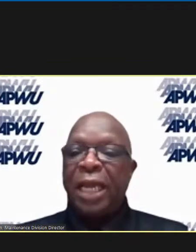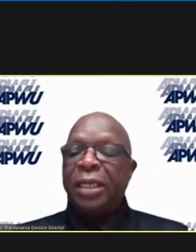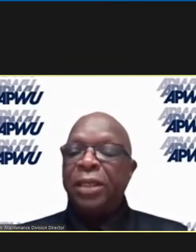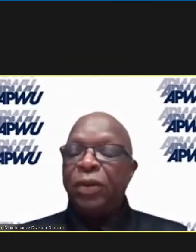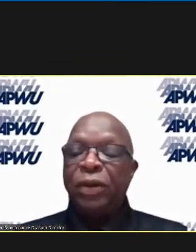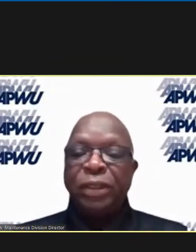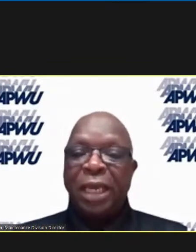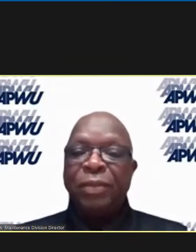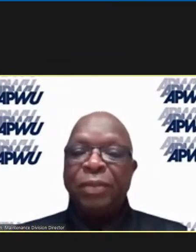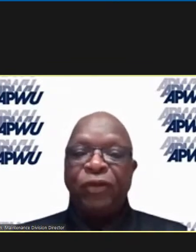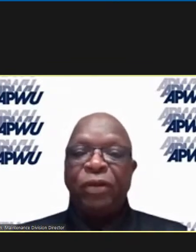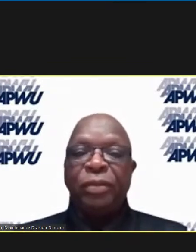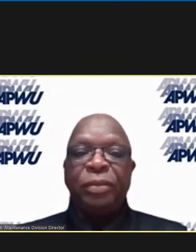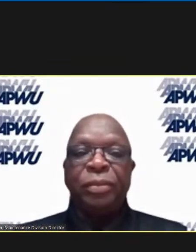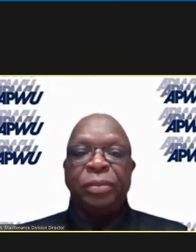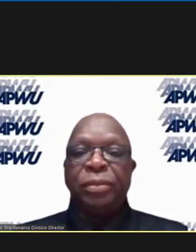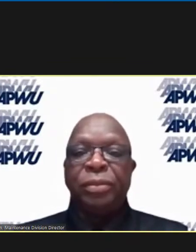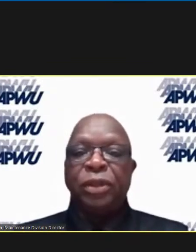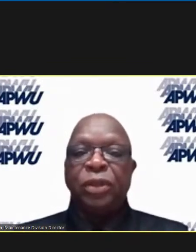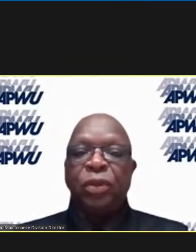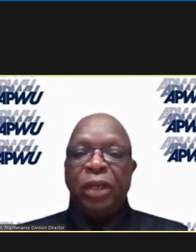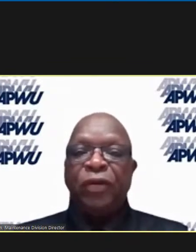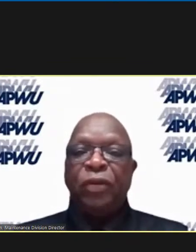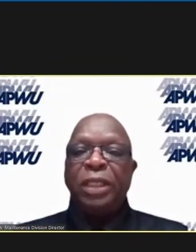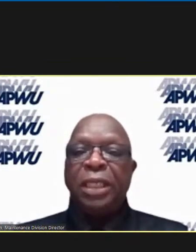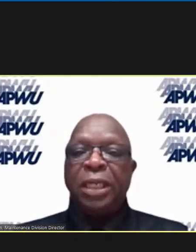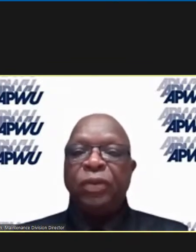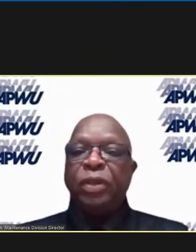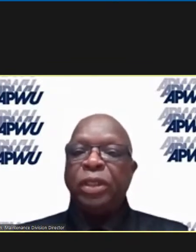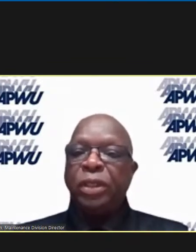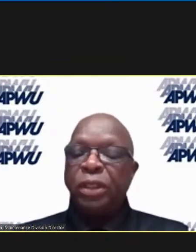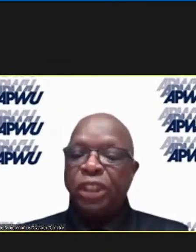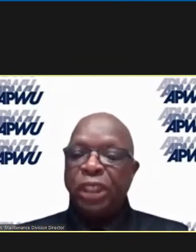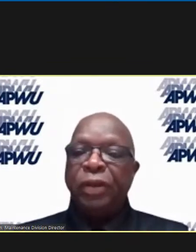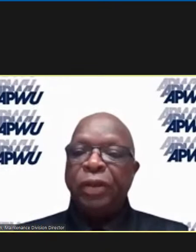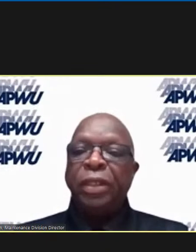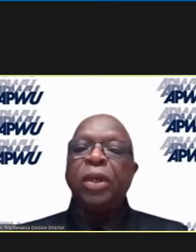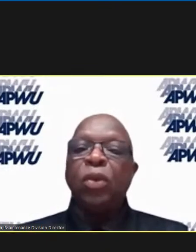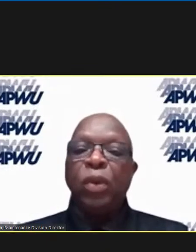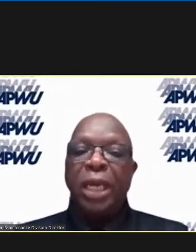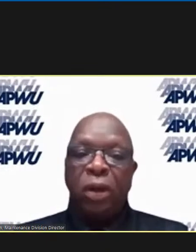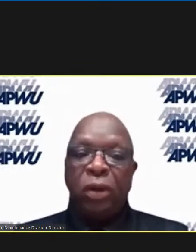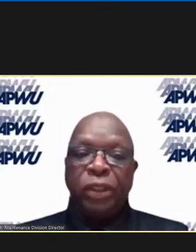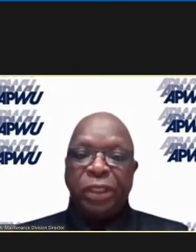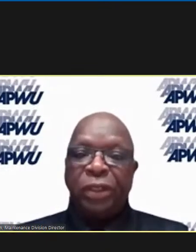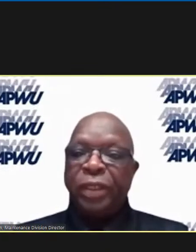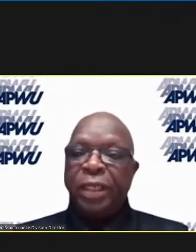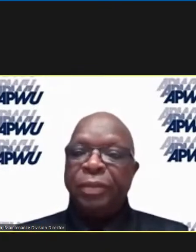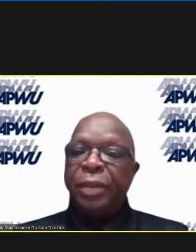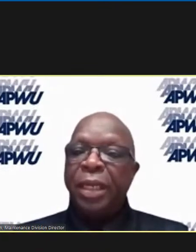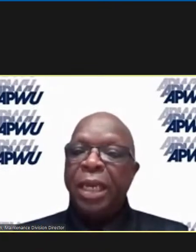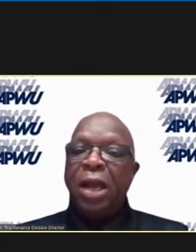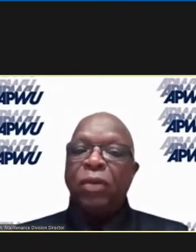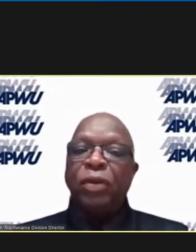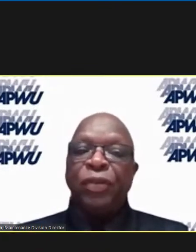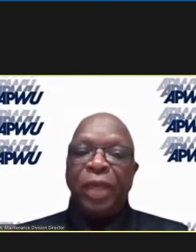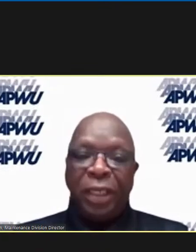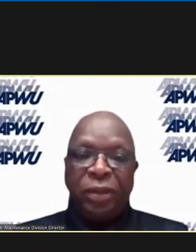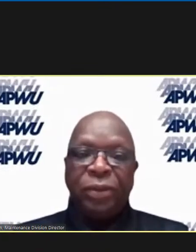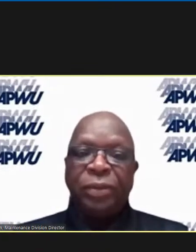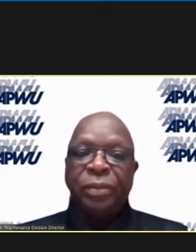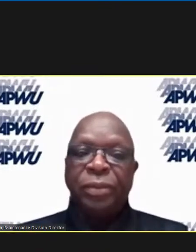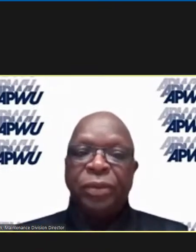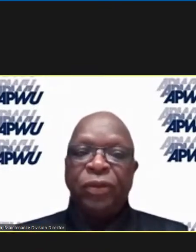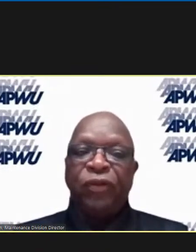involved like no other time before. So whatever we deal away with sharing, we are always sharing with them. And we